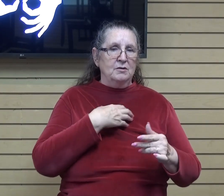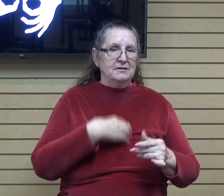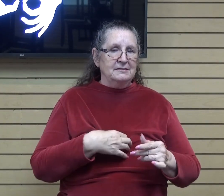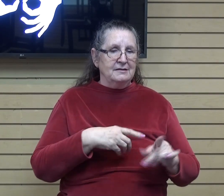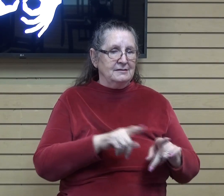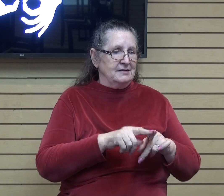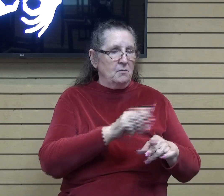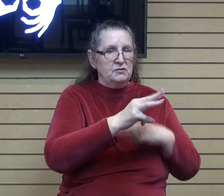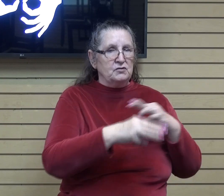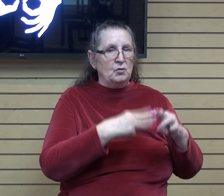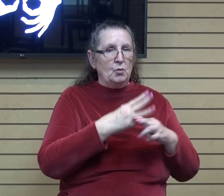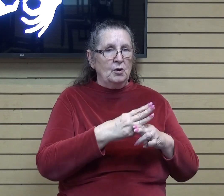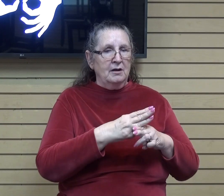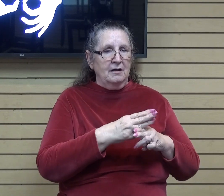world. That's who we were.